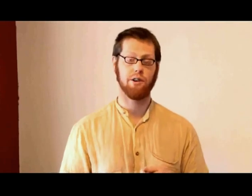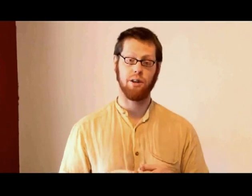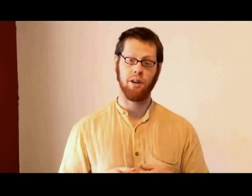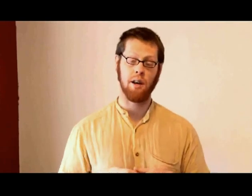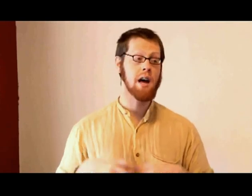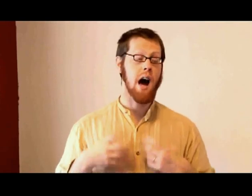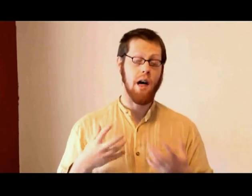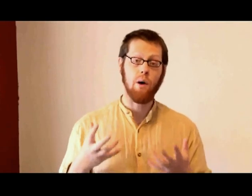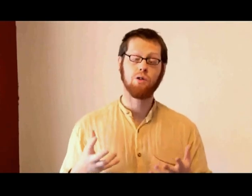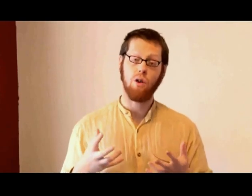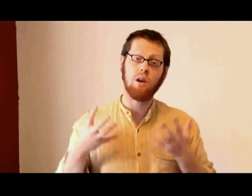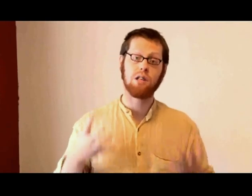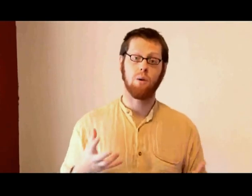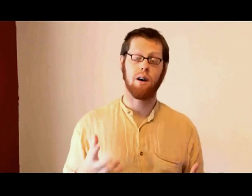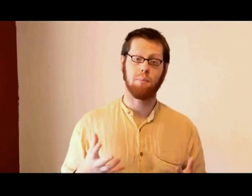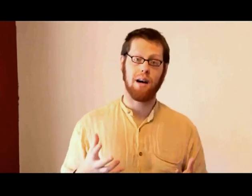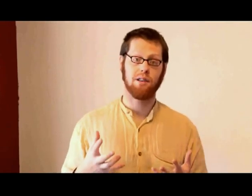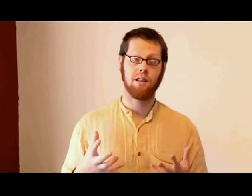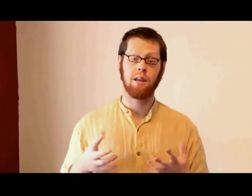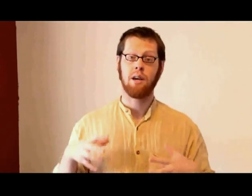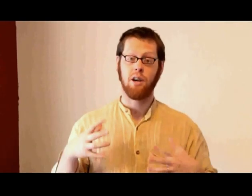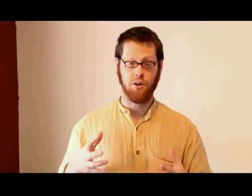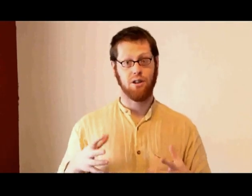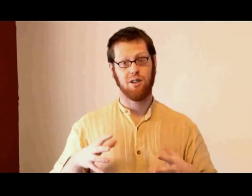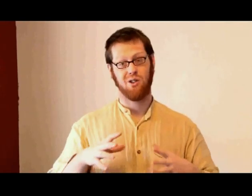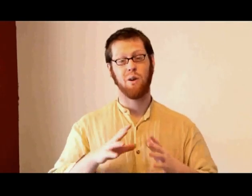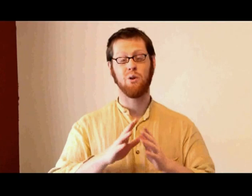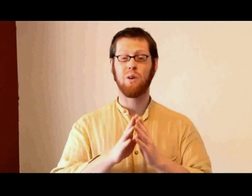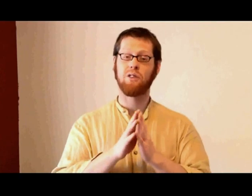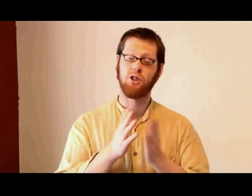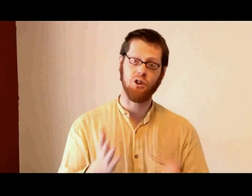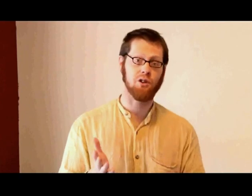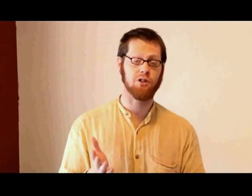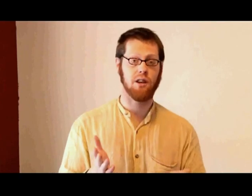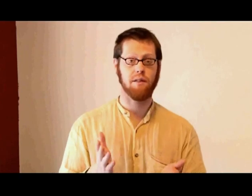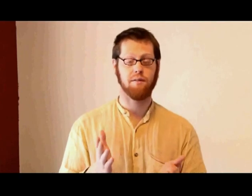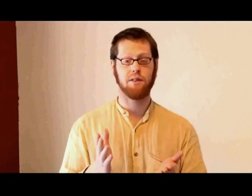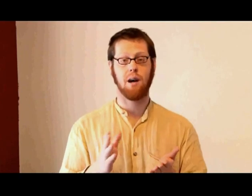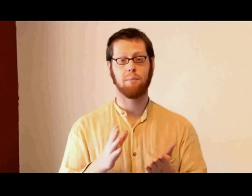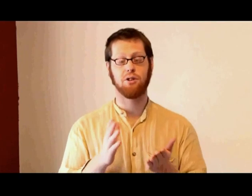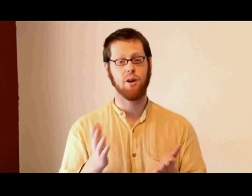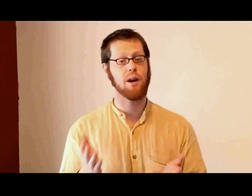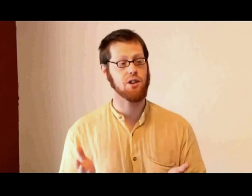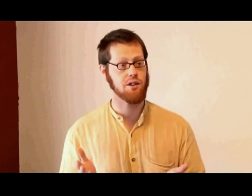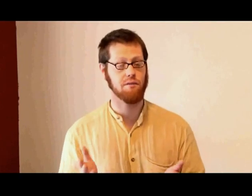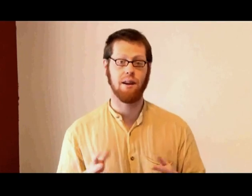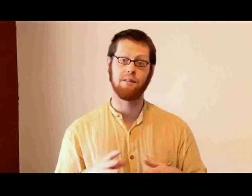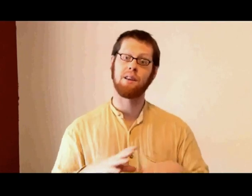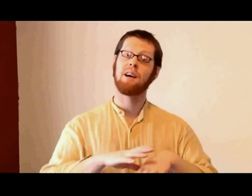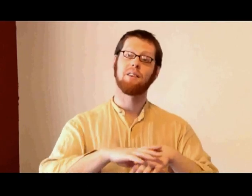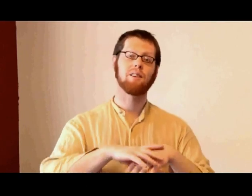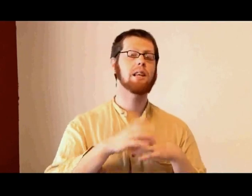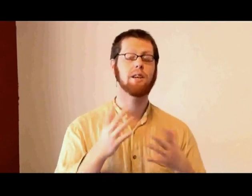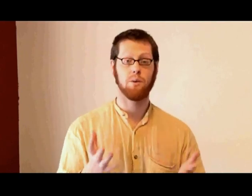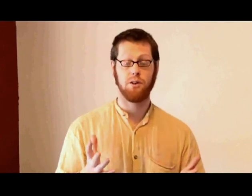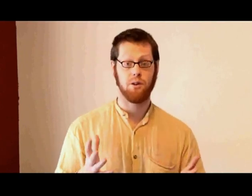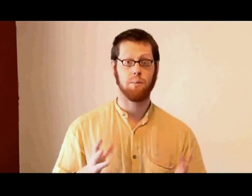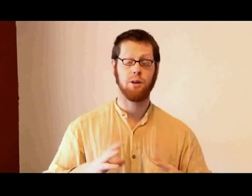our tradition. And those are also unabashedly Christian. And so when you read the journals of the first couple generations of friends, they're littered with scripture